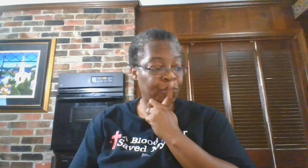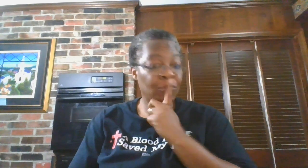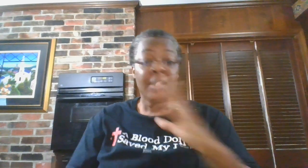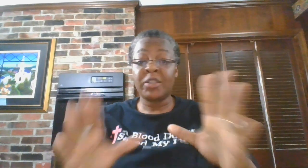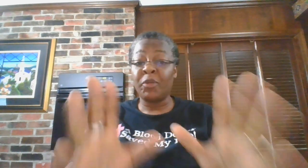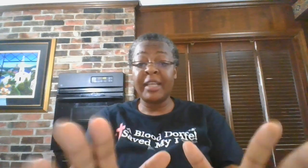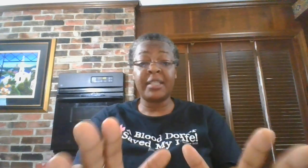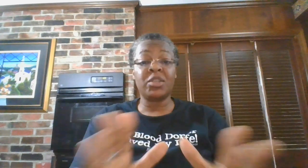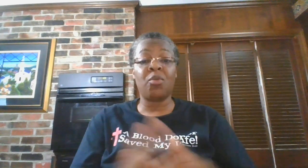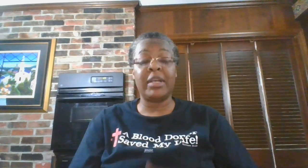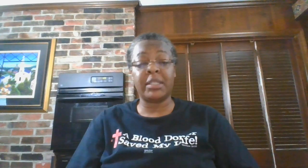So this is a question.